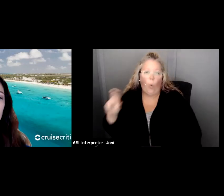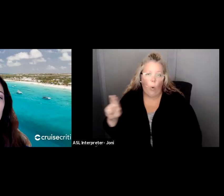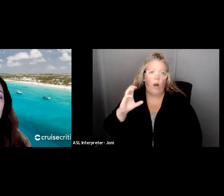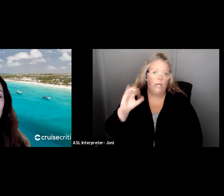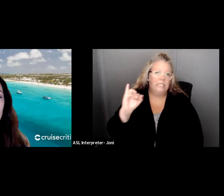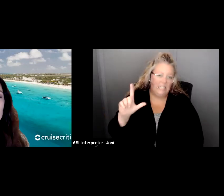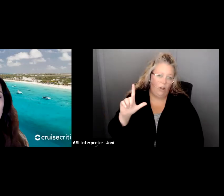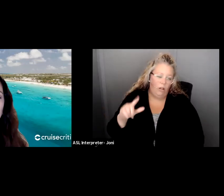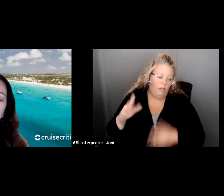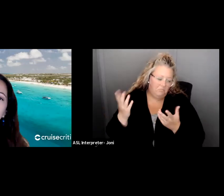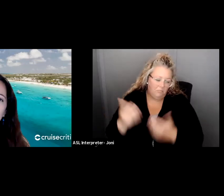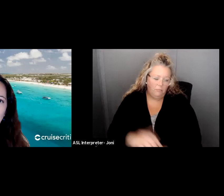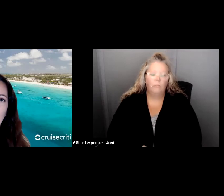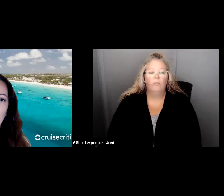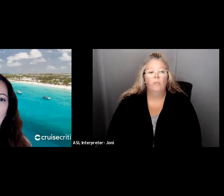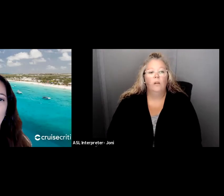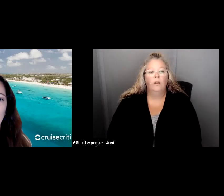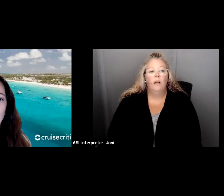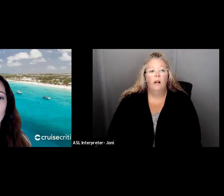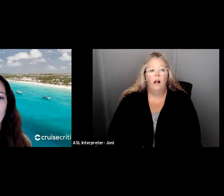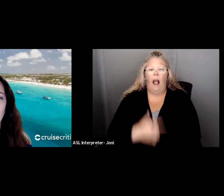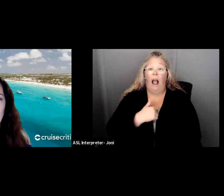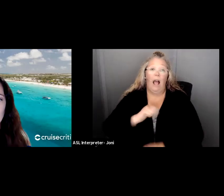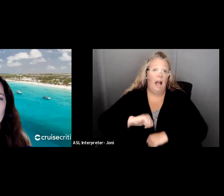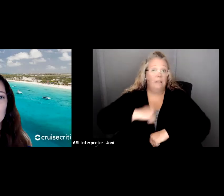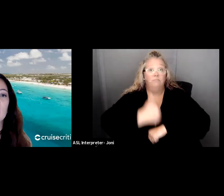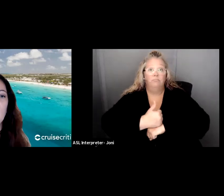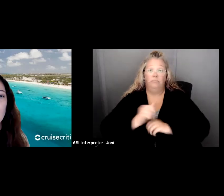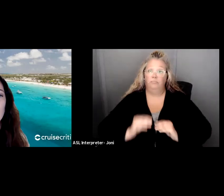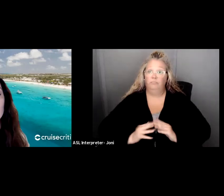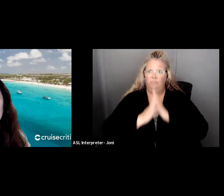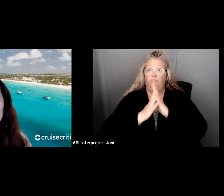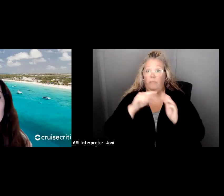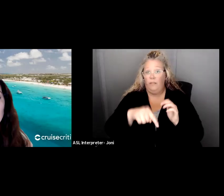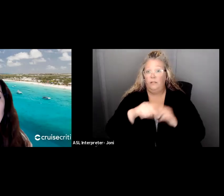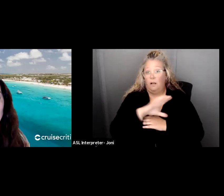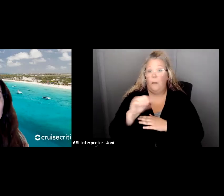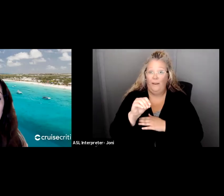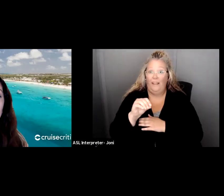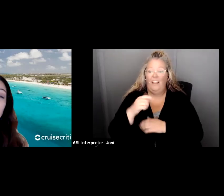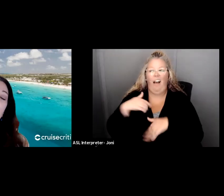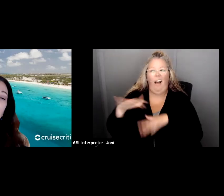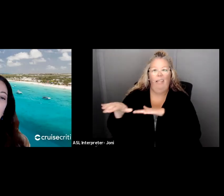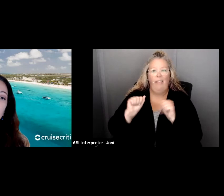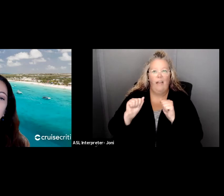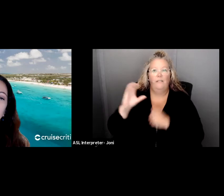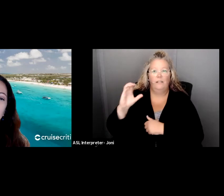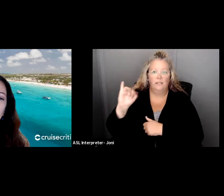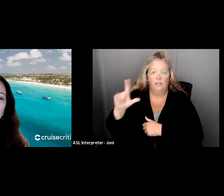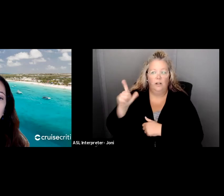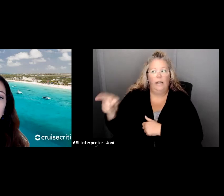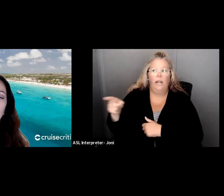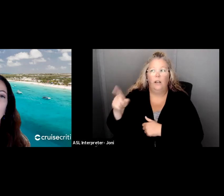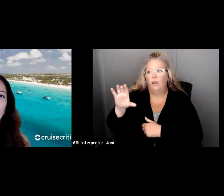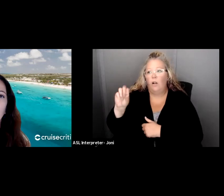And so I started APRAZE after I left the Independence Center in Colorado Springs. And I started